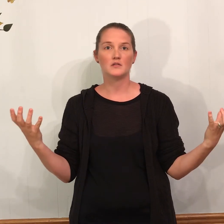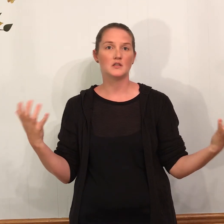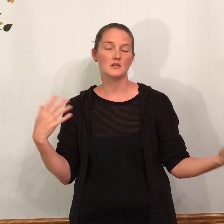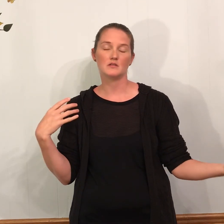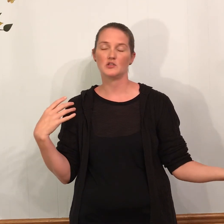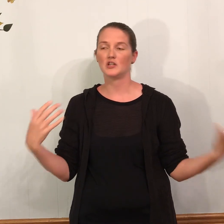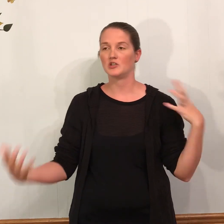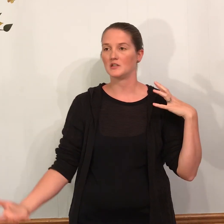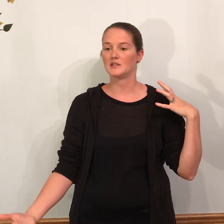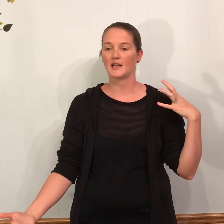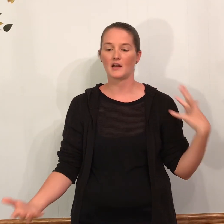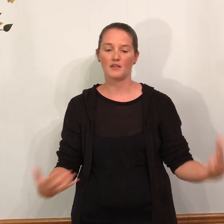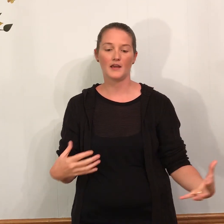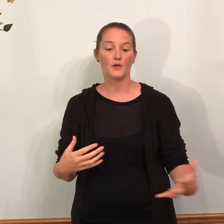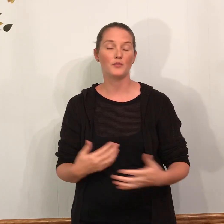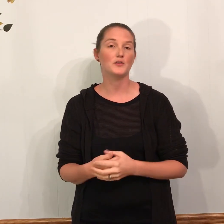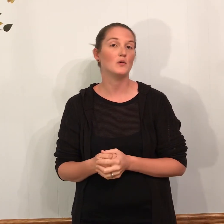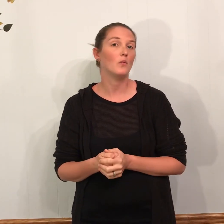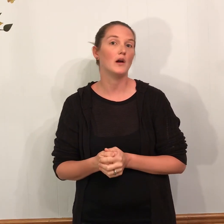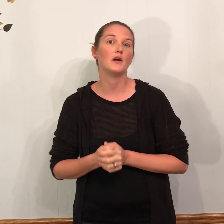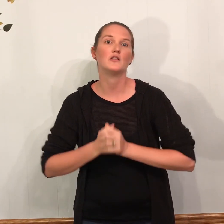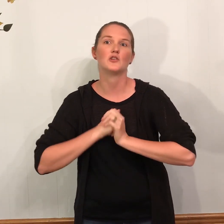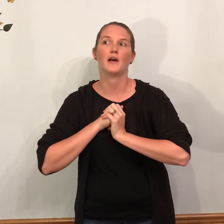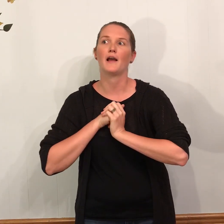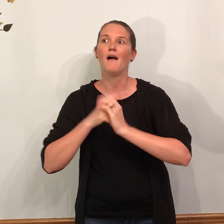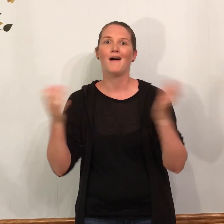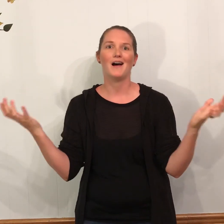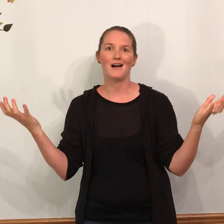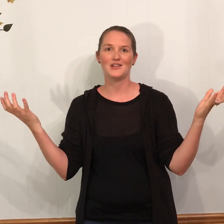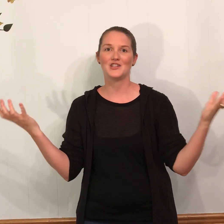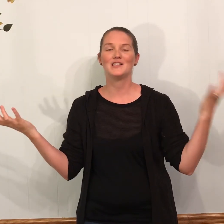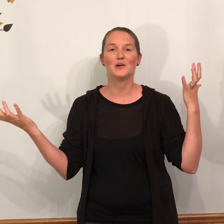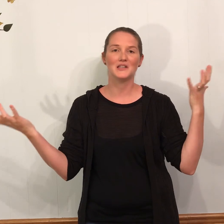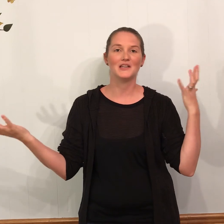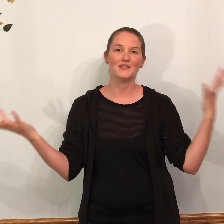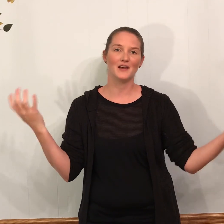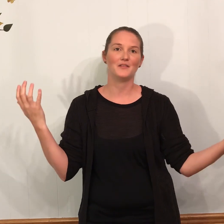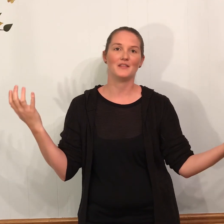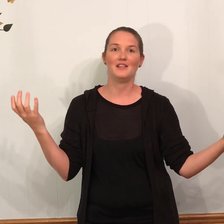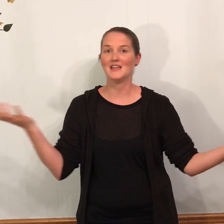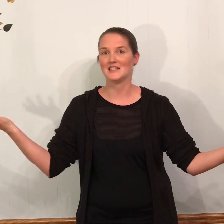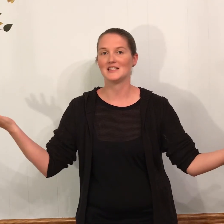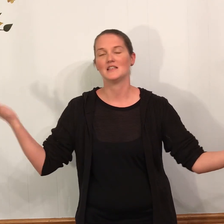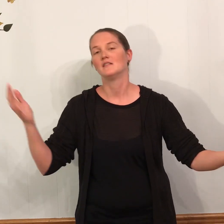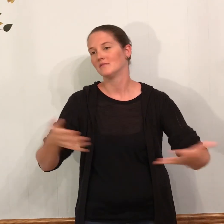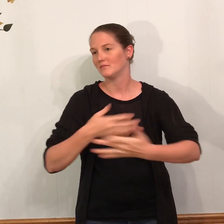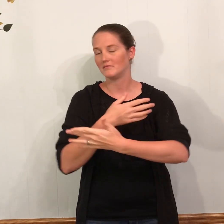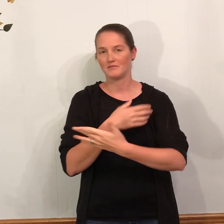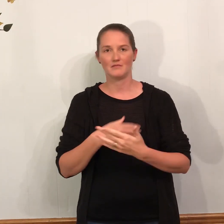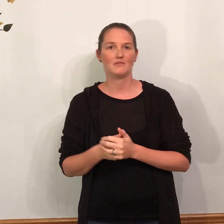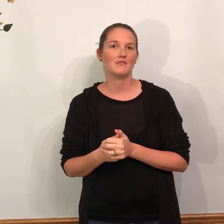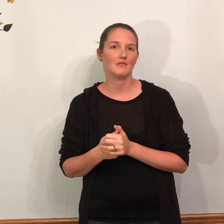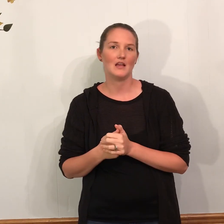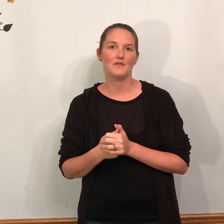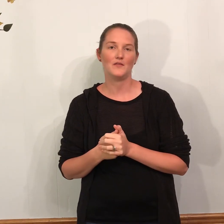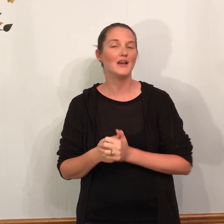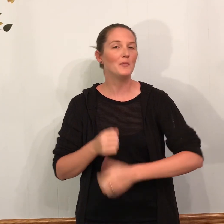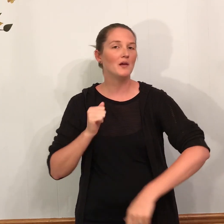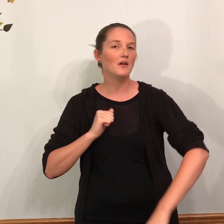to suggestions. That kind of thing. Or if there's a word that you're like. She totally left out this. If you got my number.